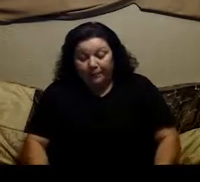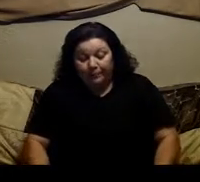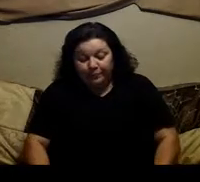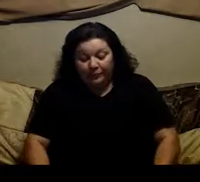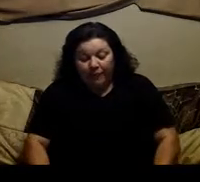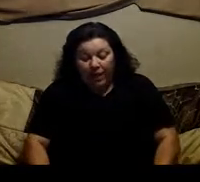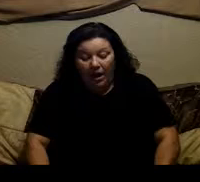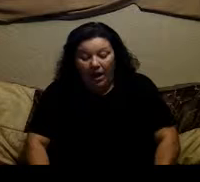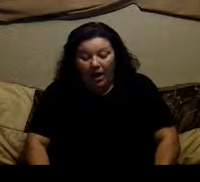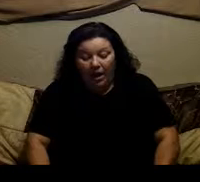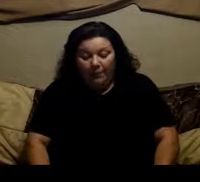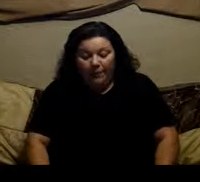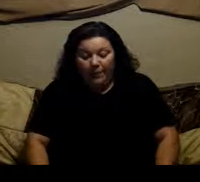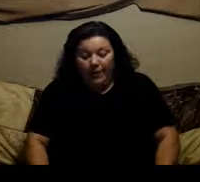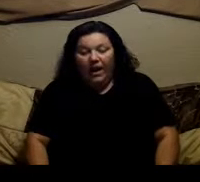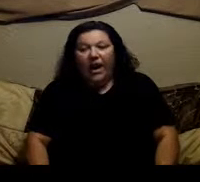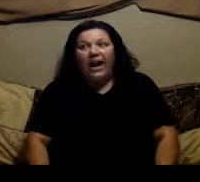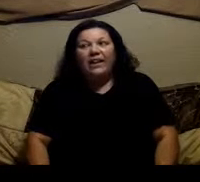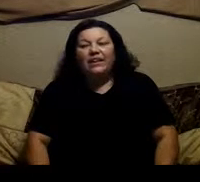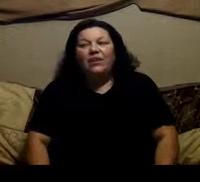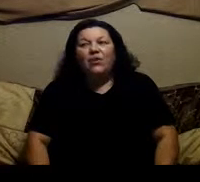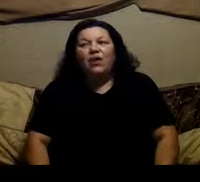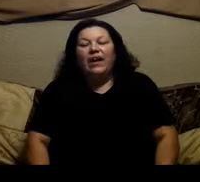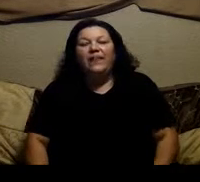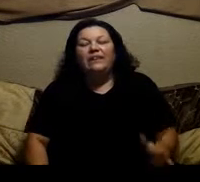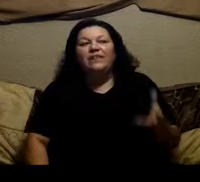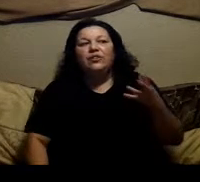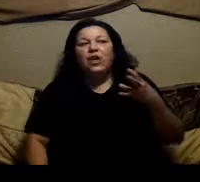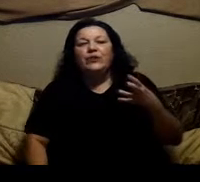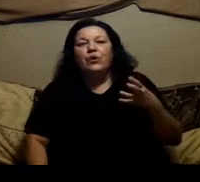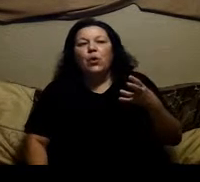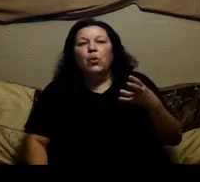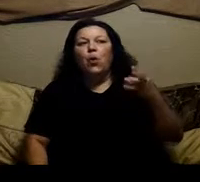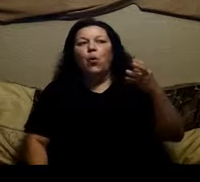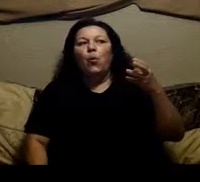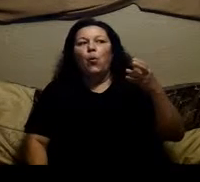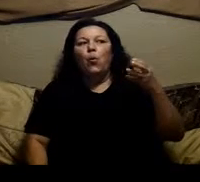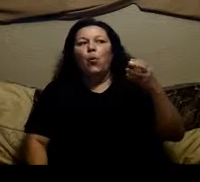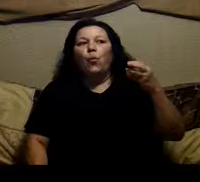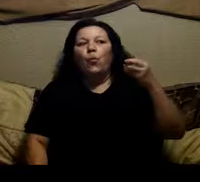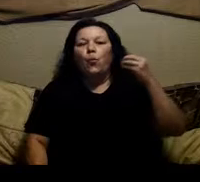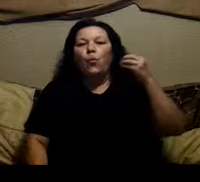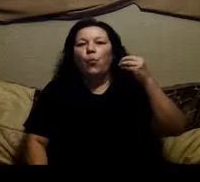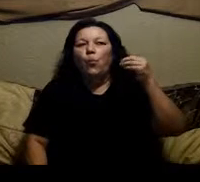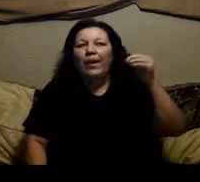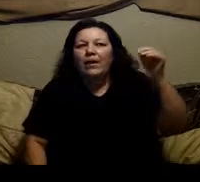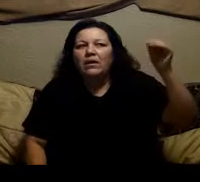um i you know and then there's also where